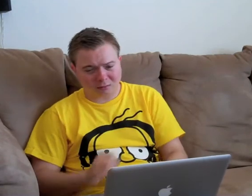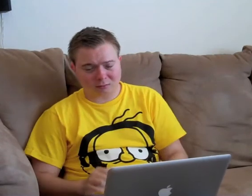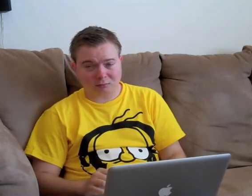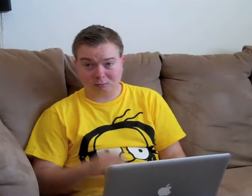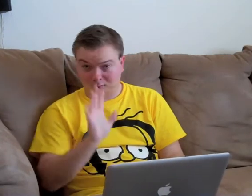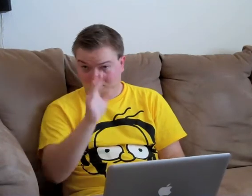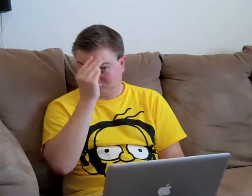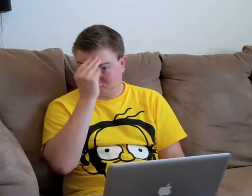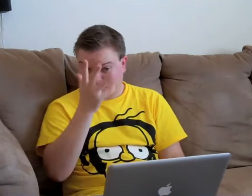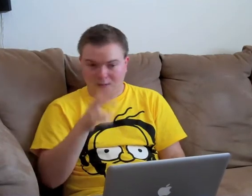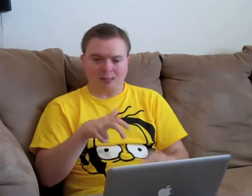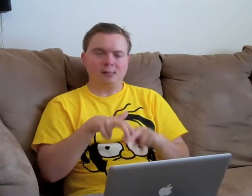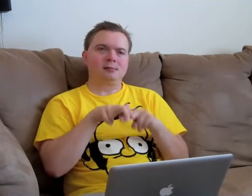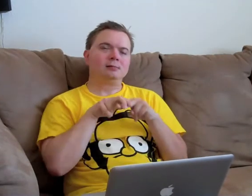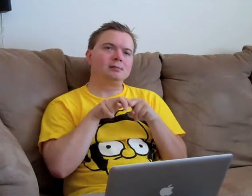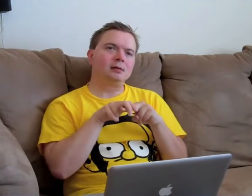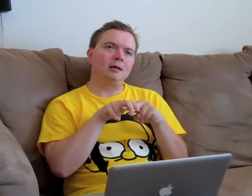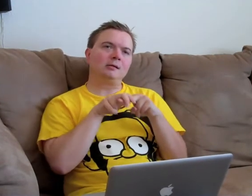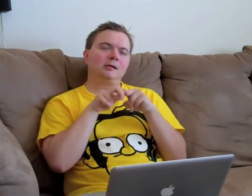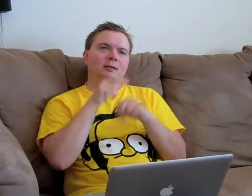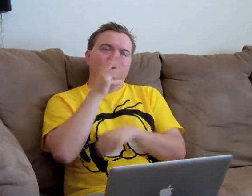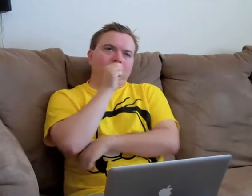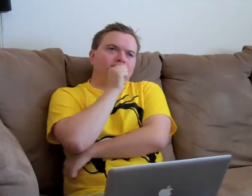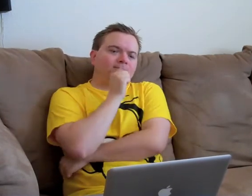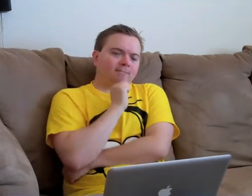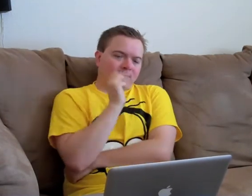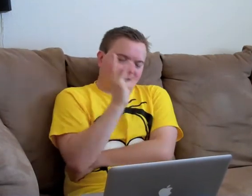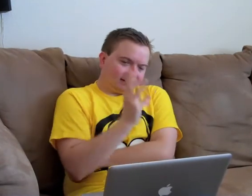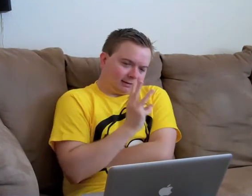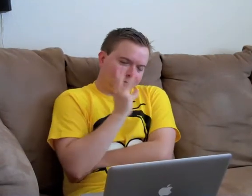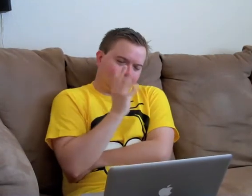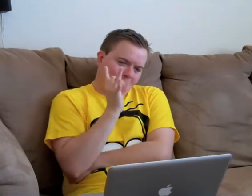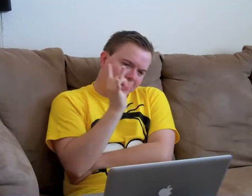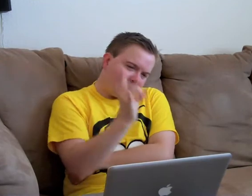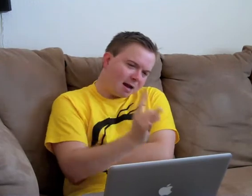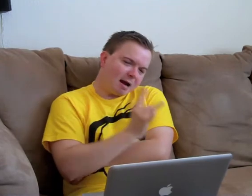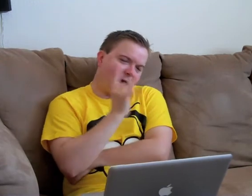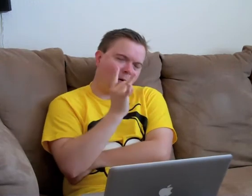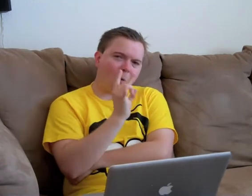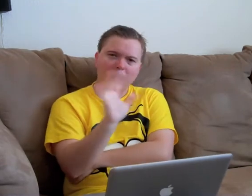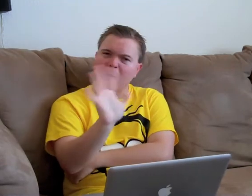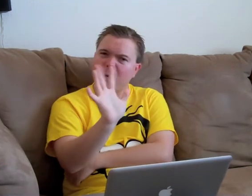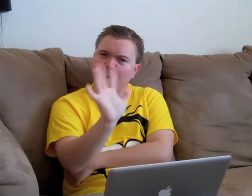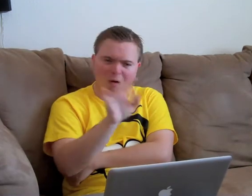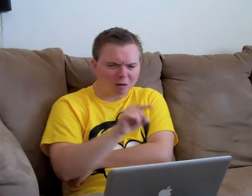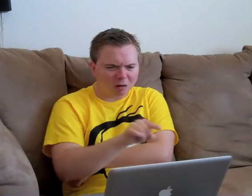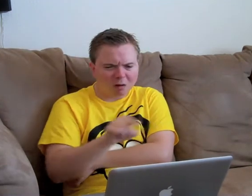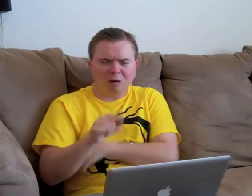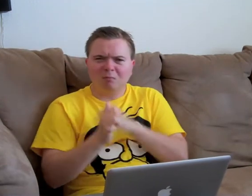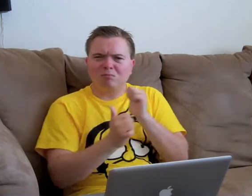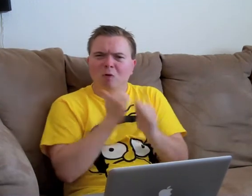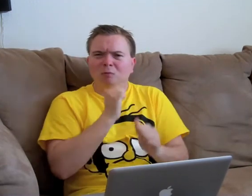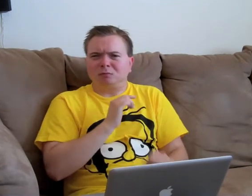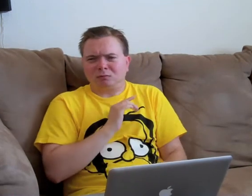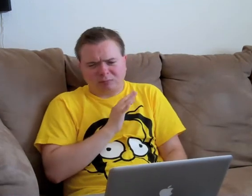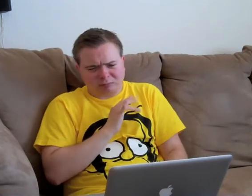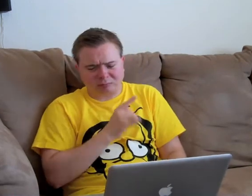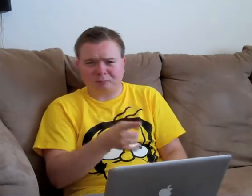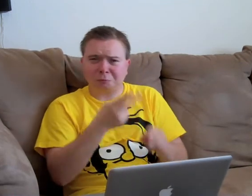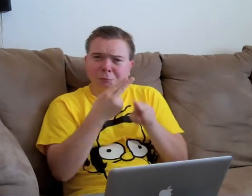workshops and a lot of different topics. Now, you're not going to have to sit down for six or eight long hours. No, a